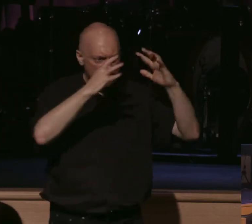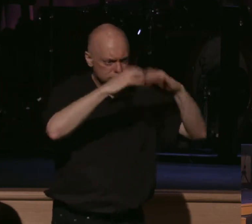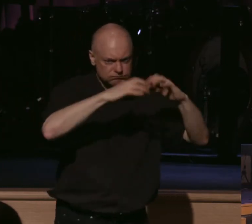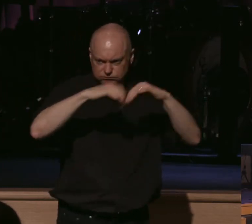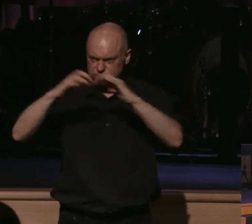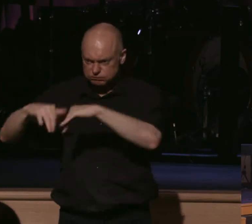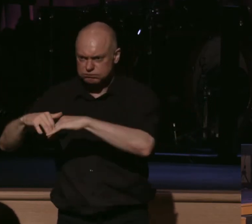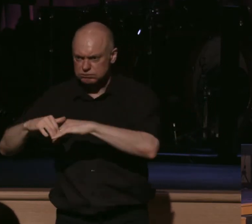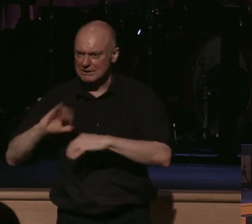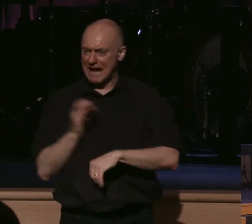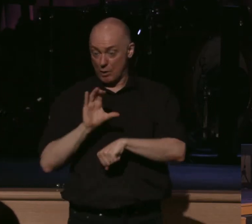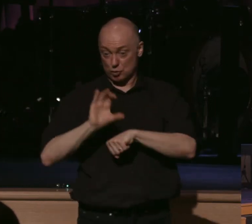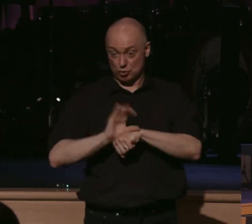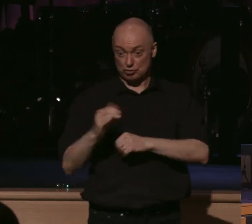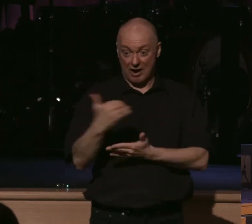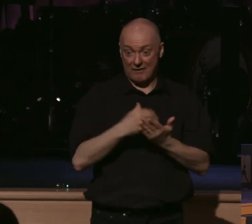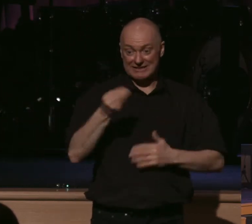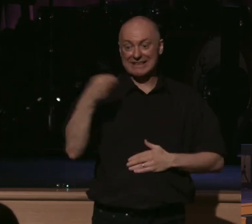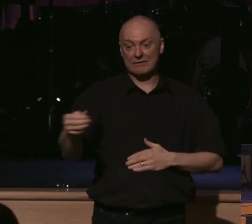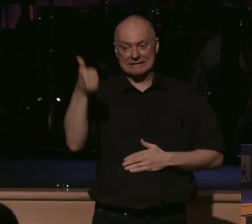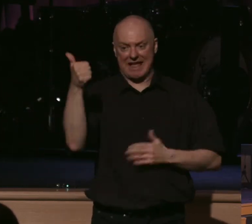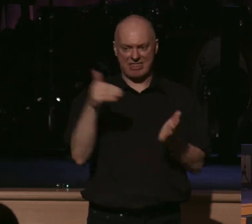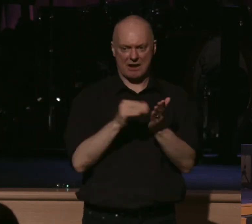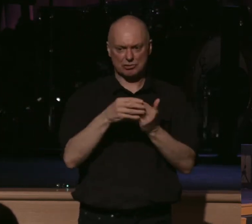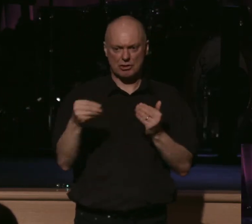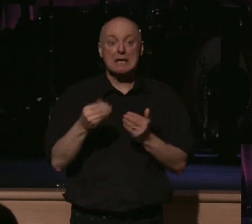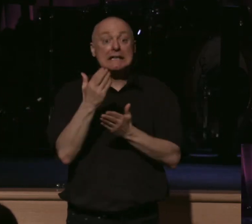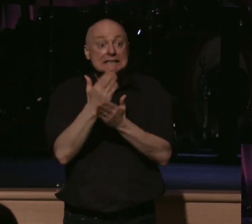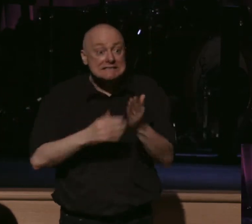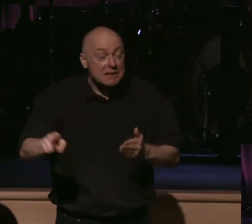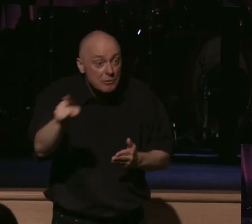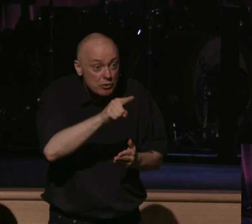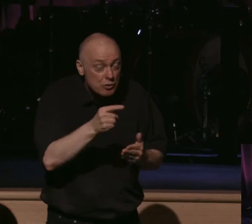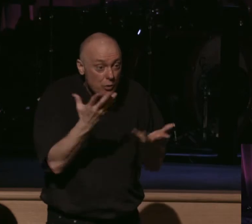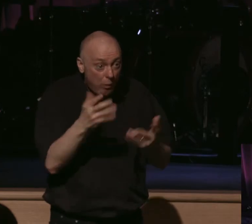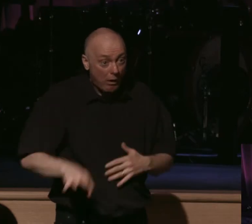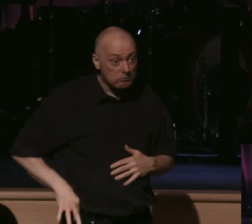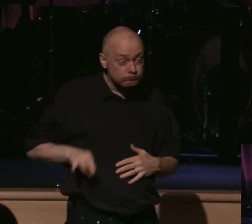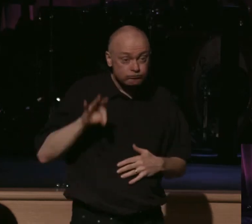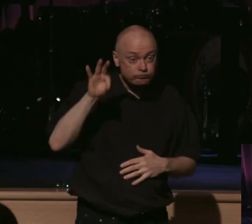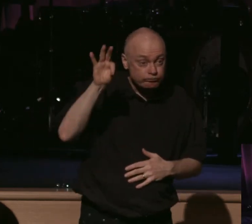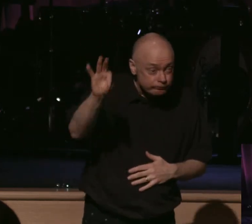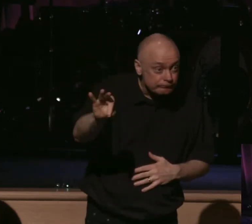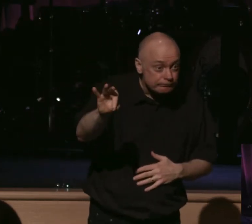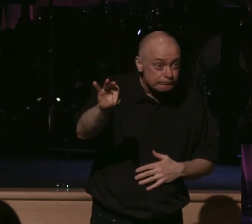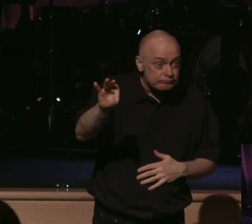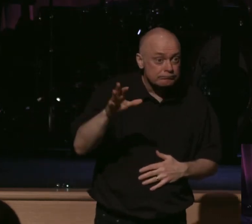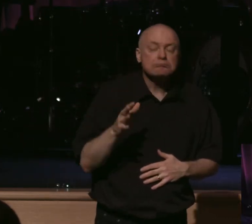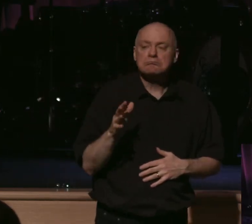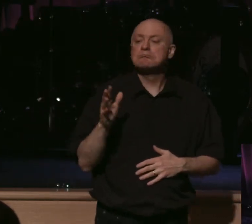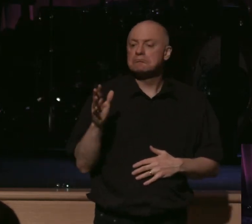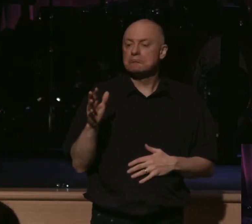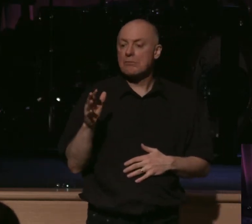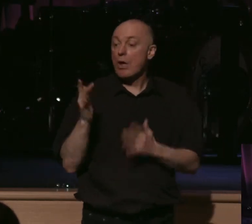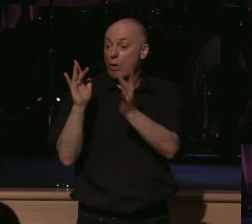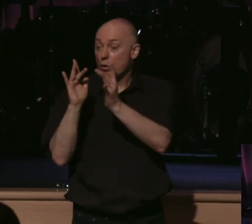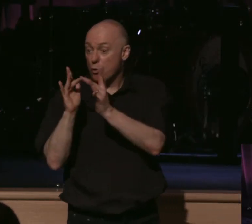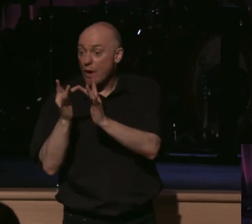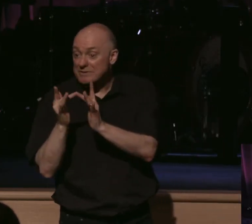a church. Some of you, many of you desire to contribute to this as you desire to see people cared for in this way. On our website, there's a front